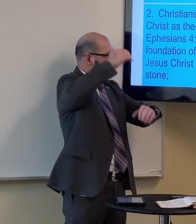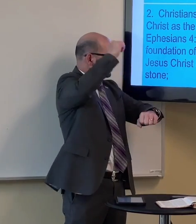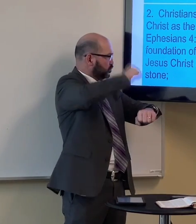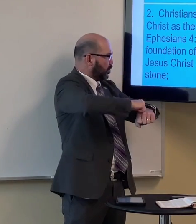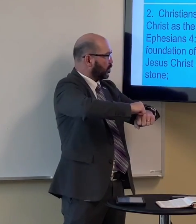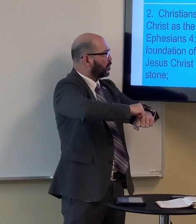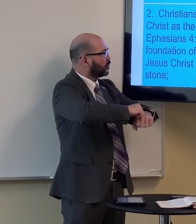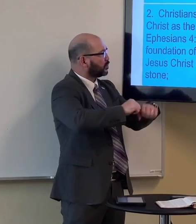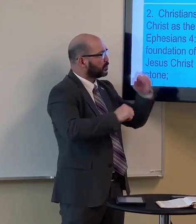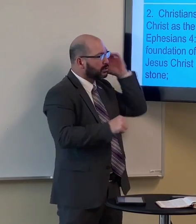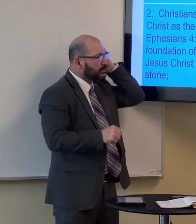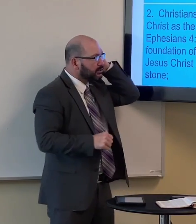chief cornerstone